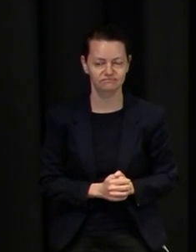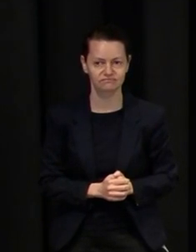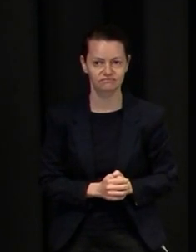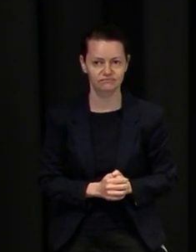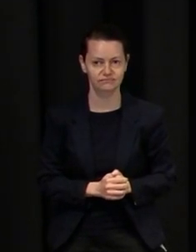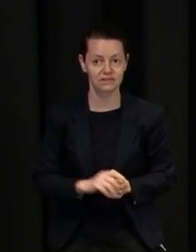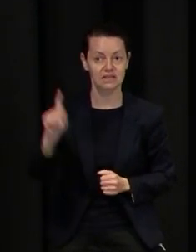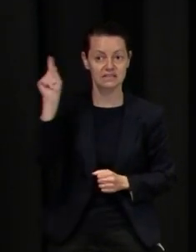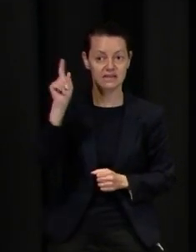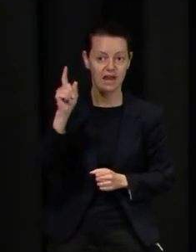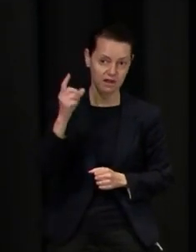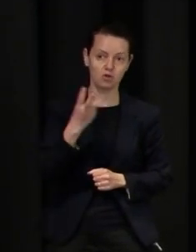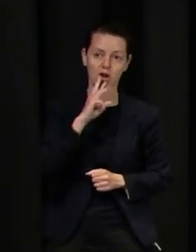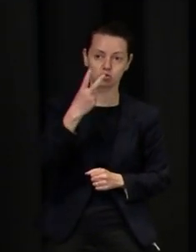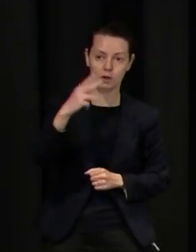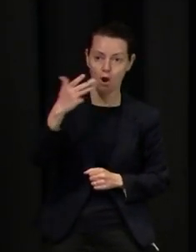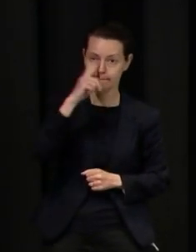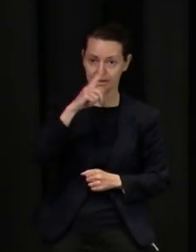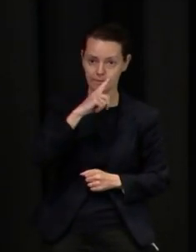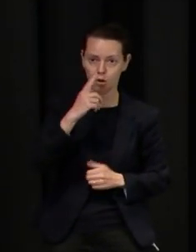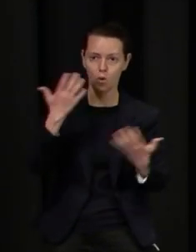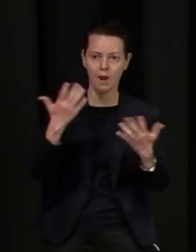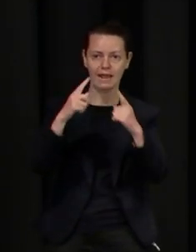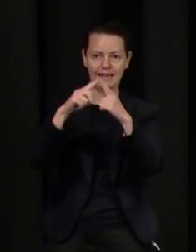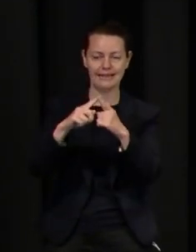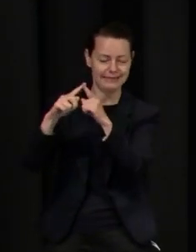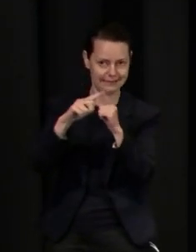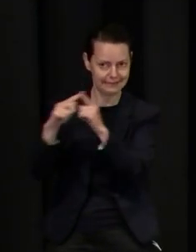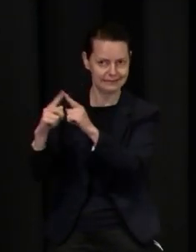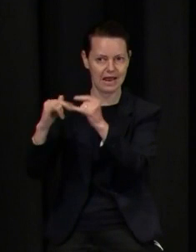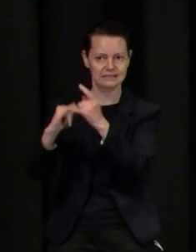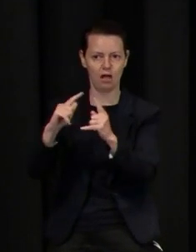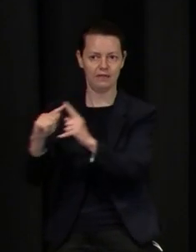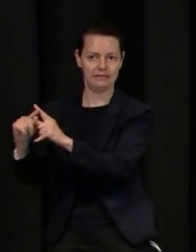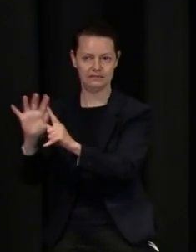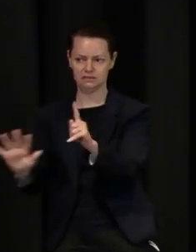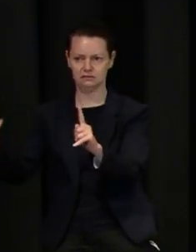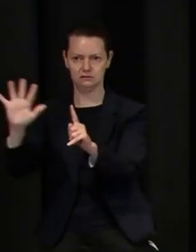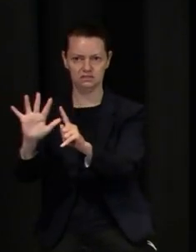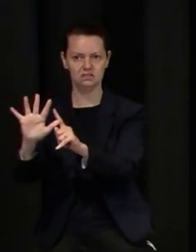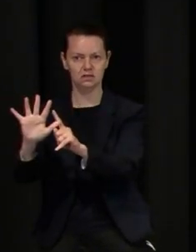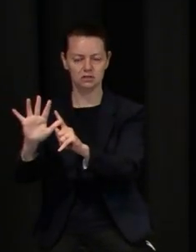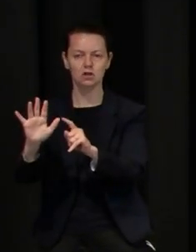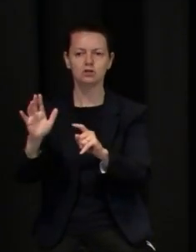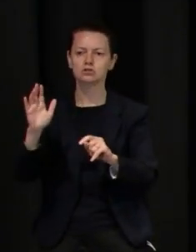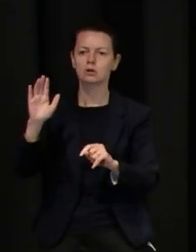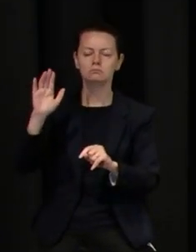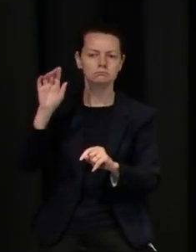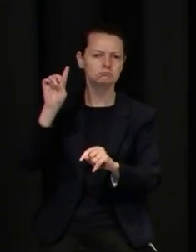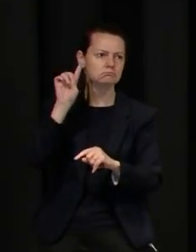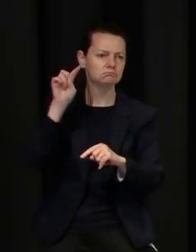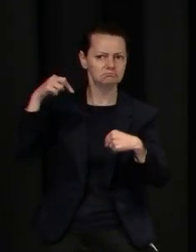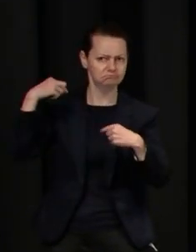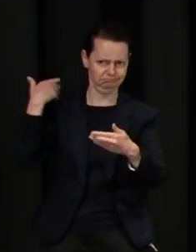today's cases, 329 of them around the east and south-eastern suburbs. And the map is far more diverse than before. We have a